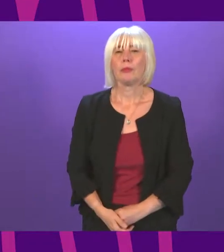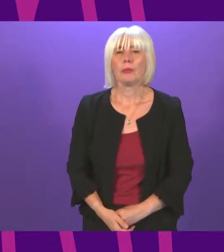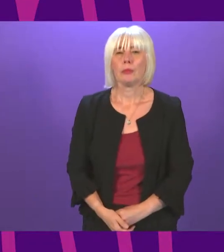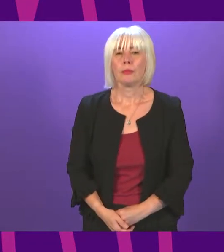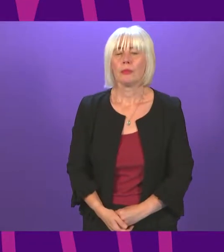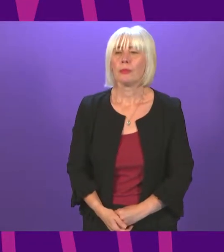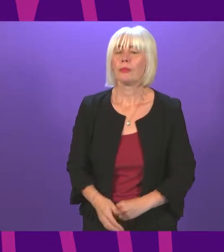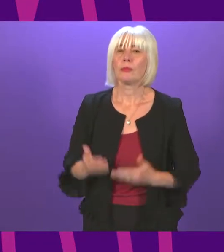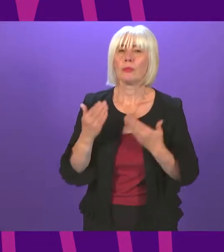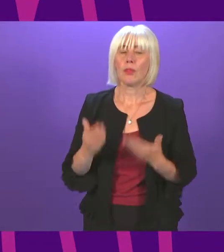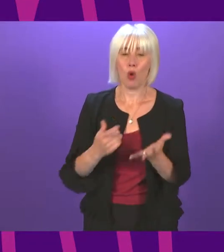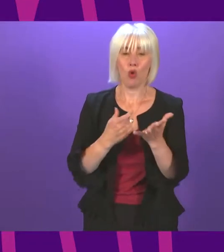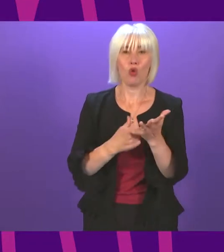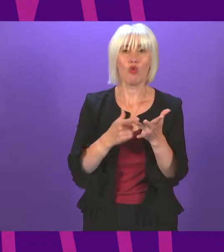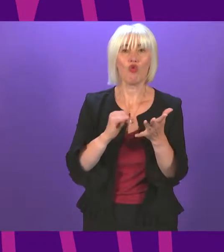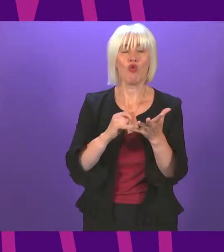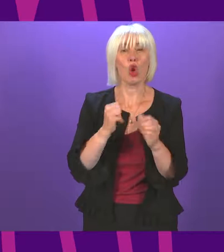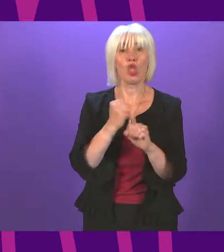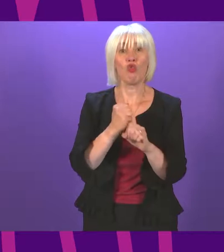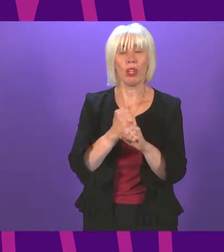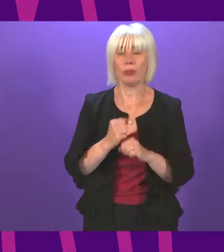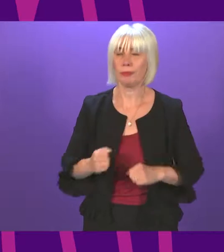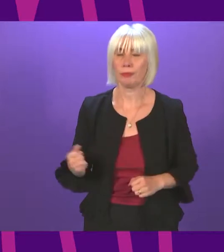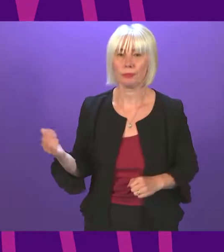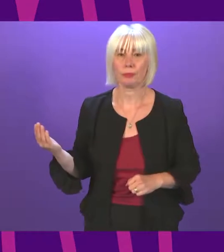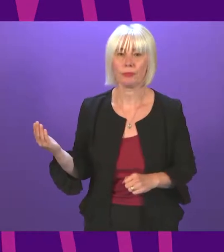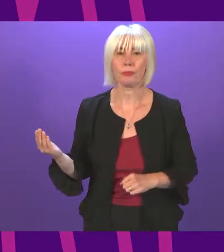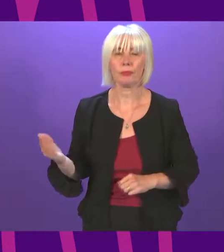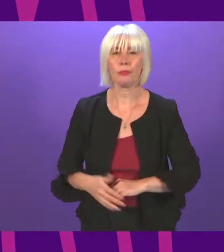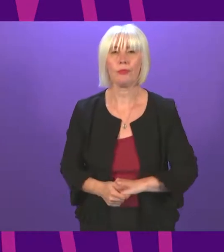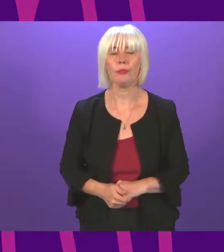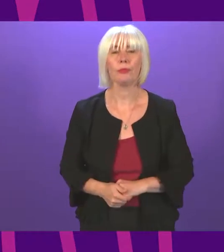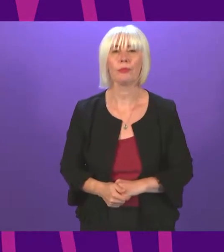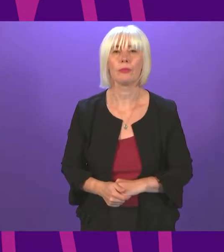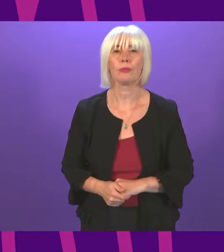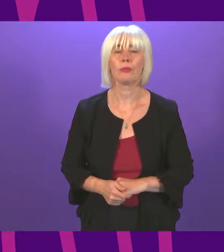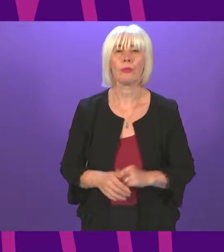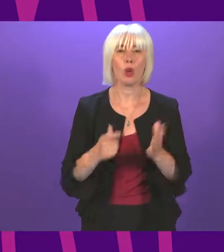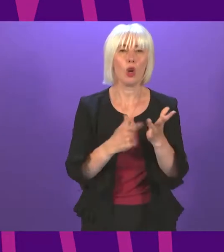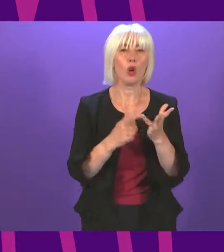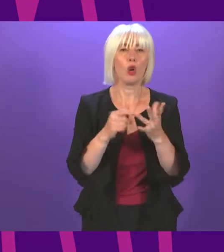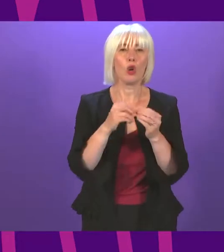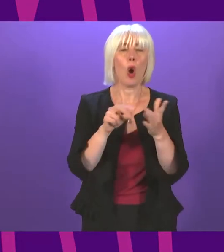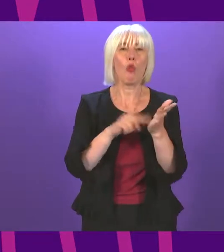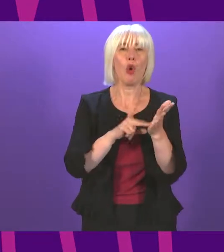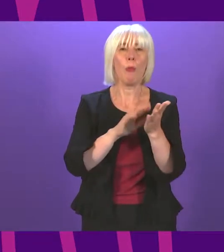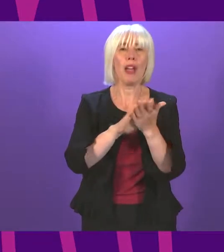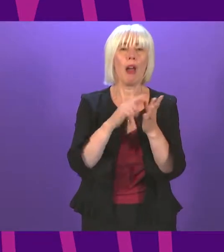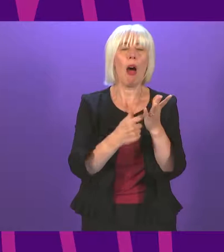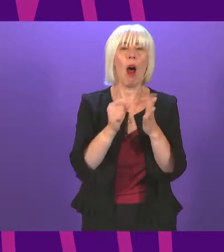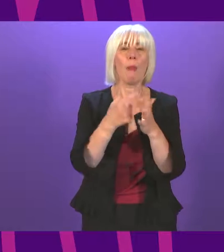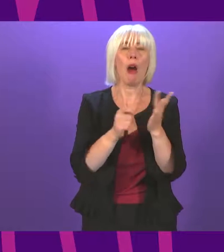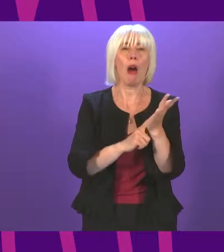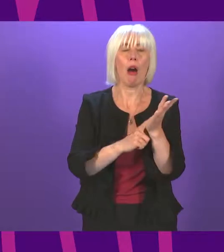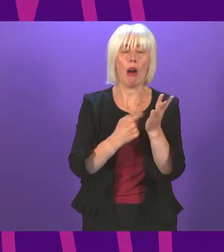I now call on Ross Greer. Thank you, presenting officer. When Robin Harper became Scotland and the UK's first elected